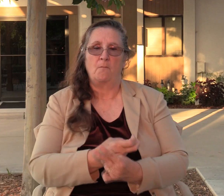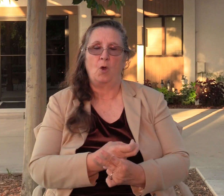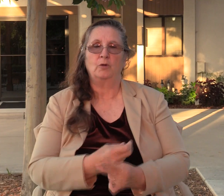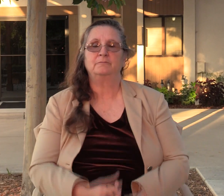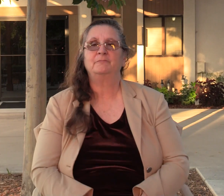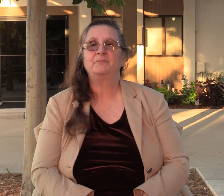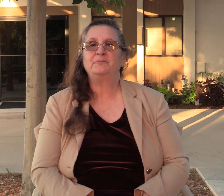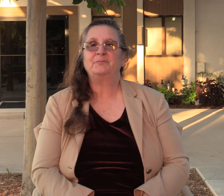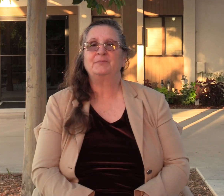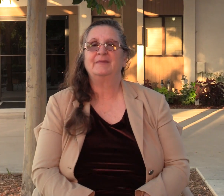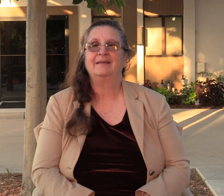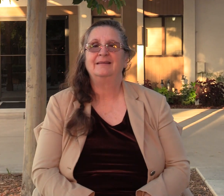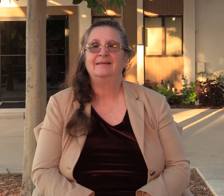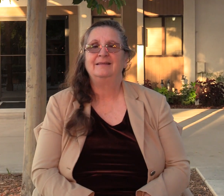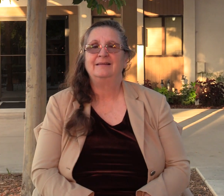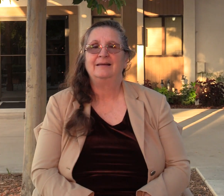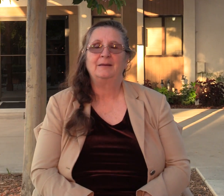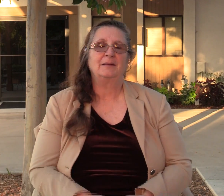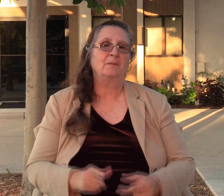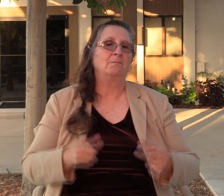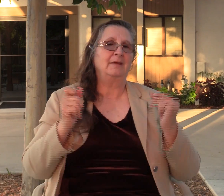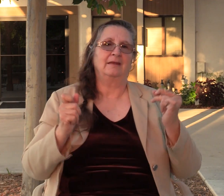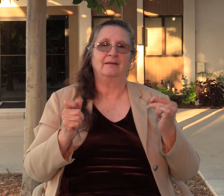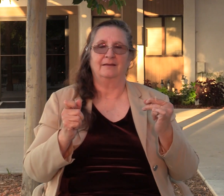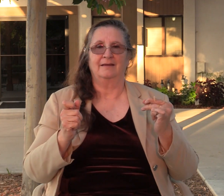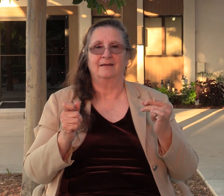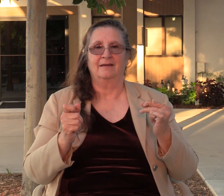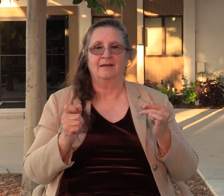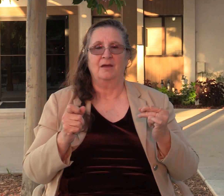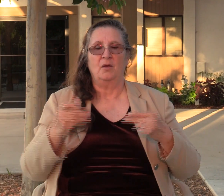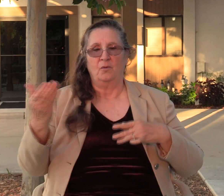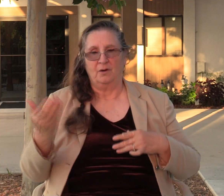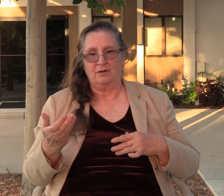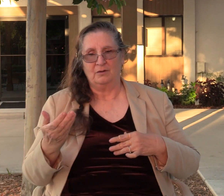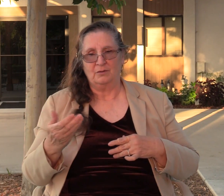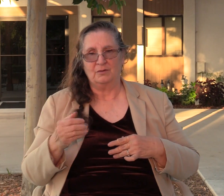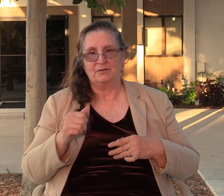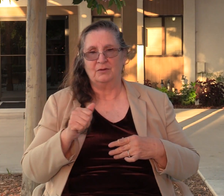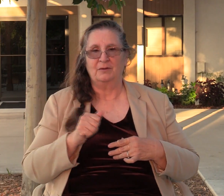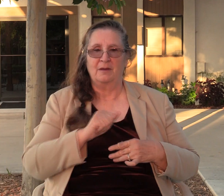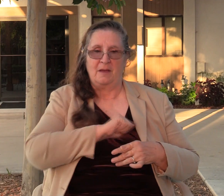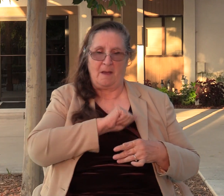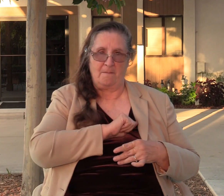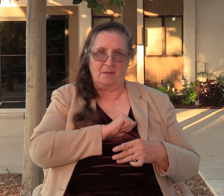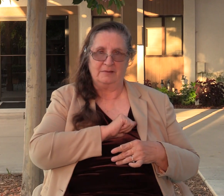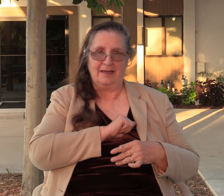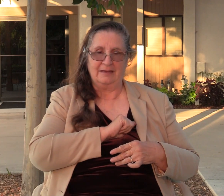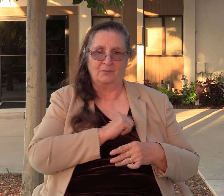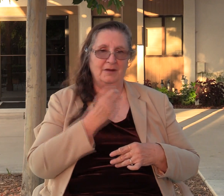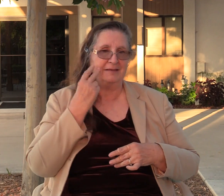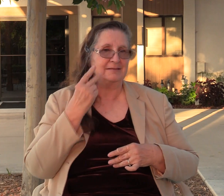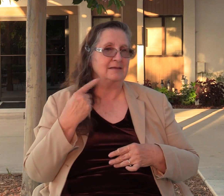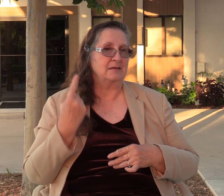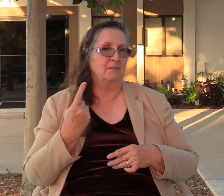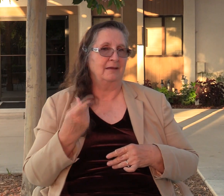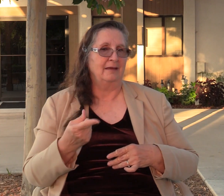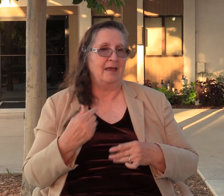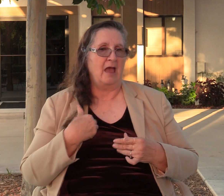And so right off the bat, we're introduced to Abimelech, and we see something that, well, he has an agenda, doesn't he?